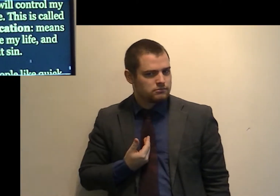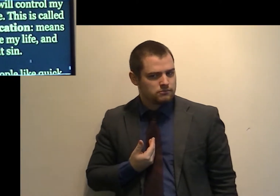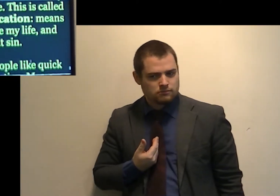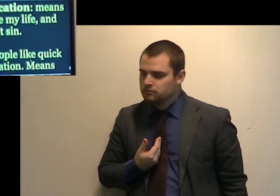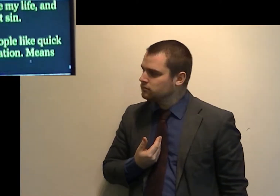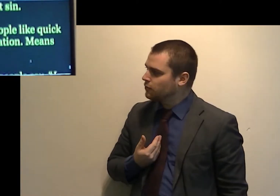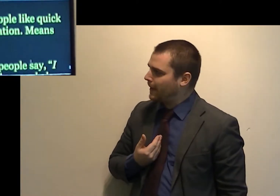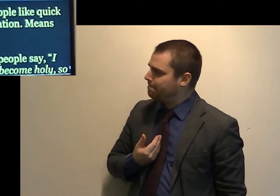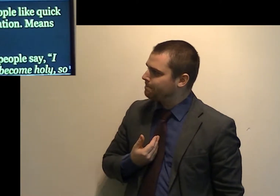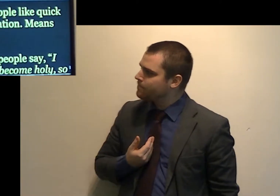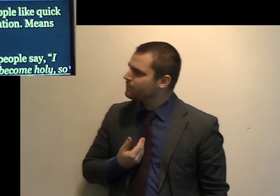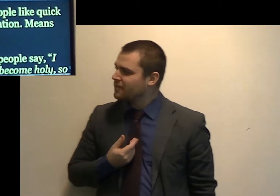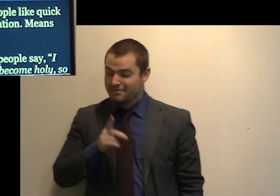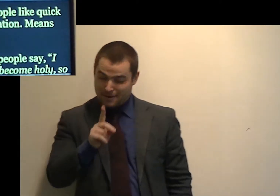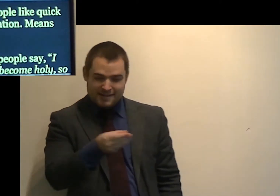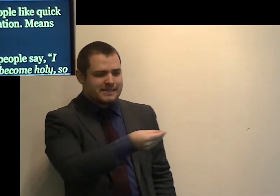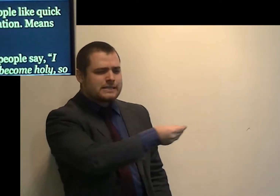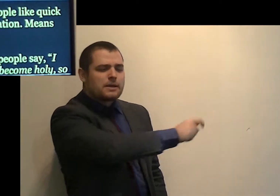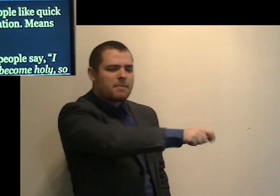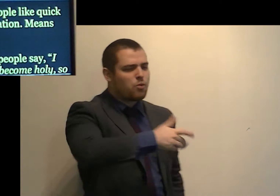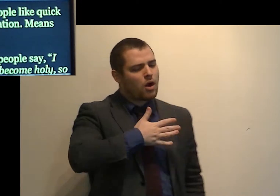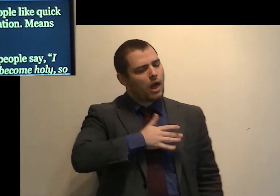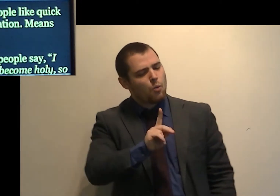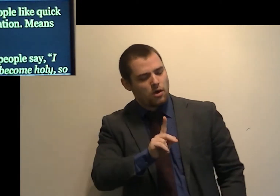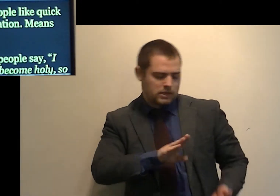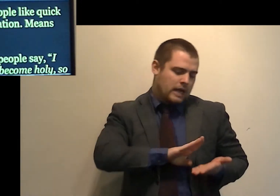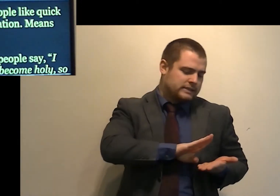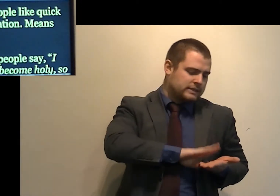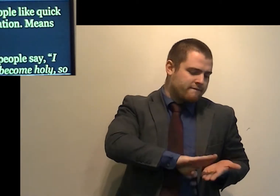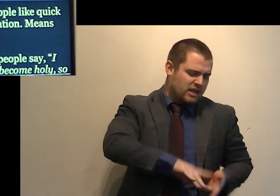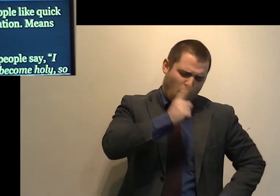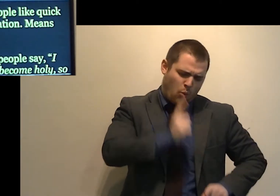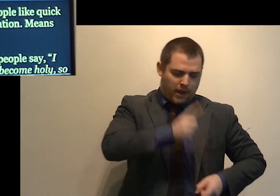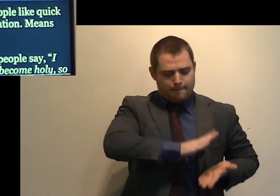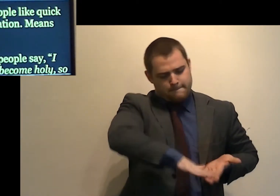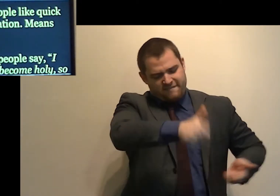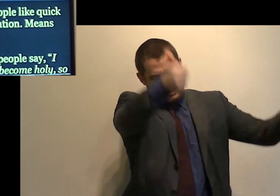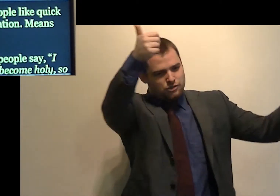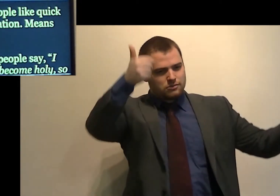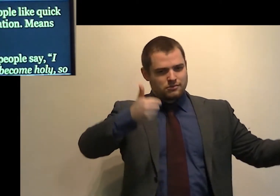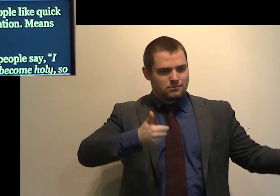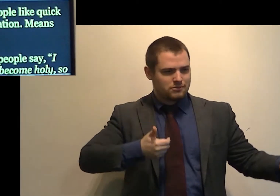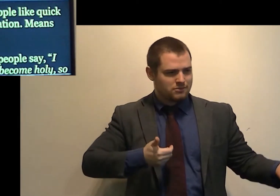Some people like quick sanctification. Some what?